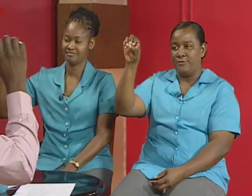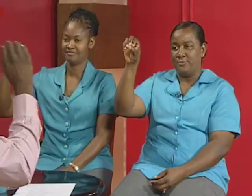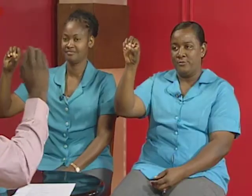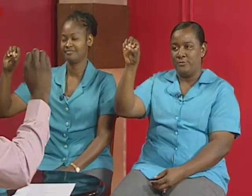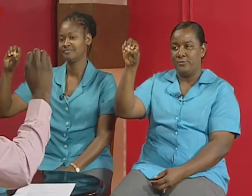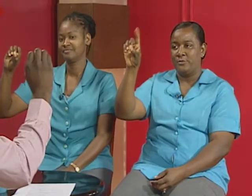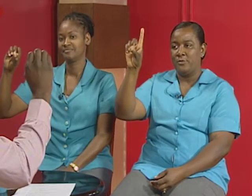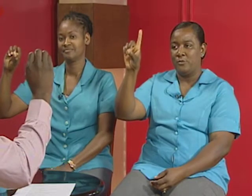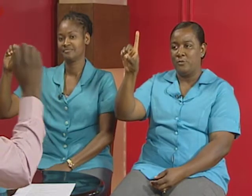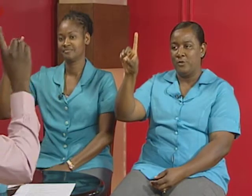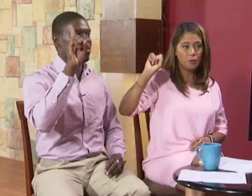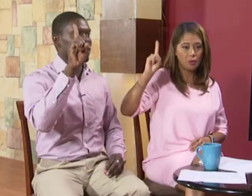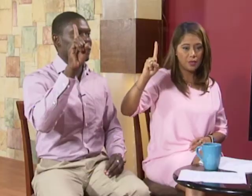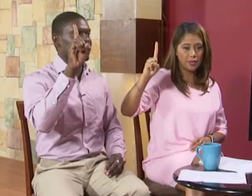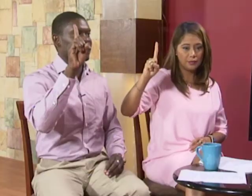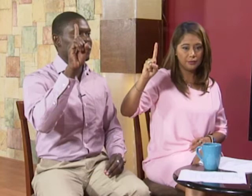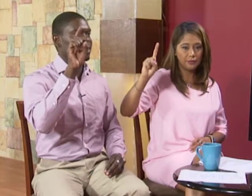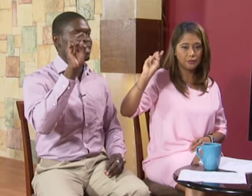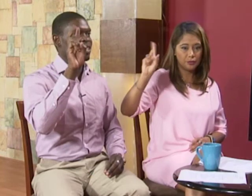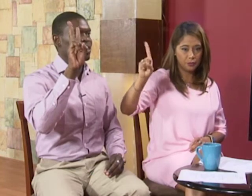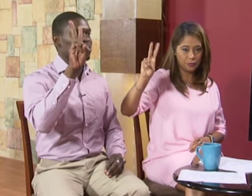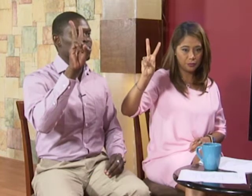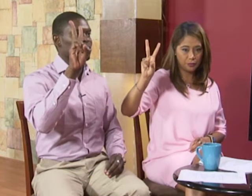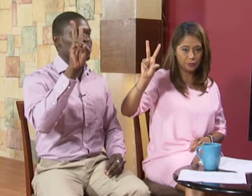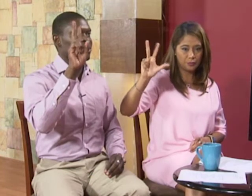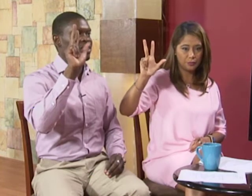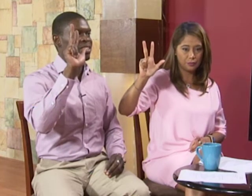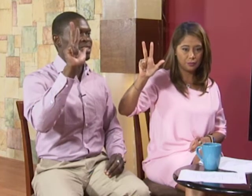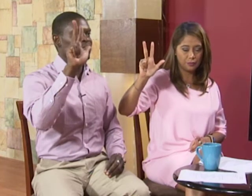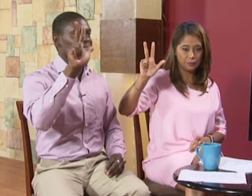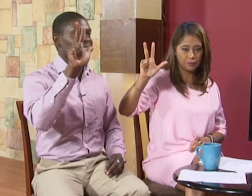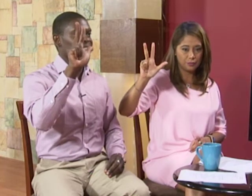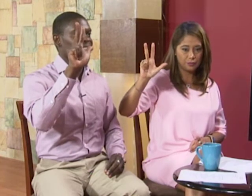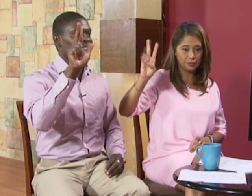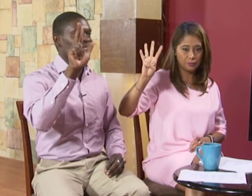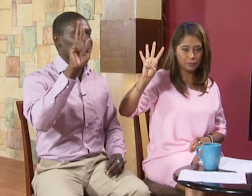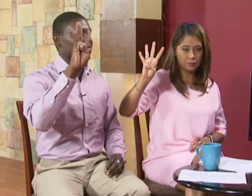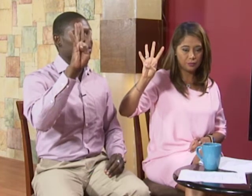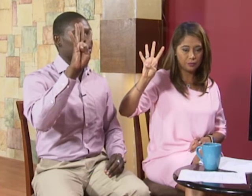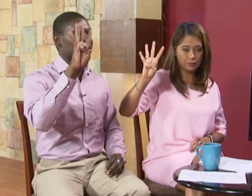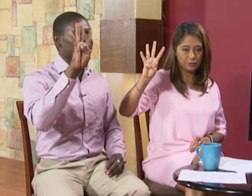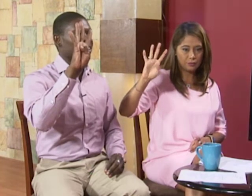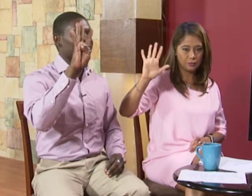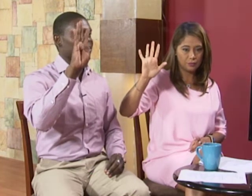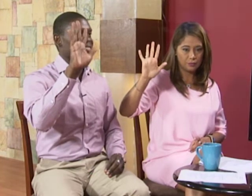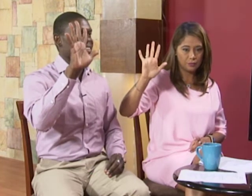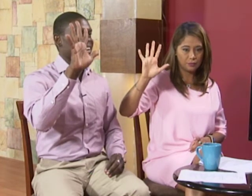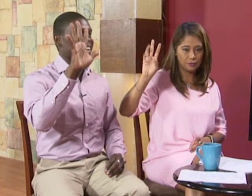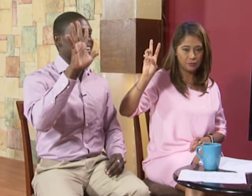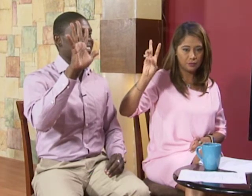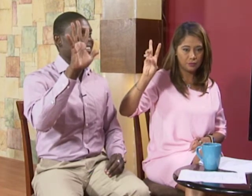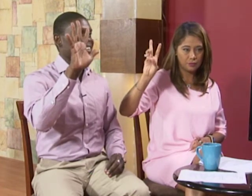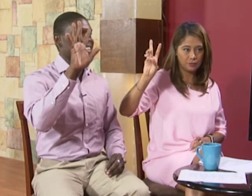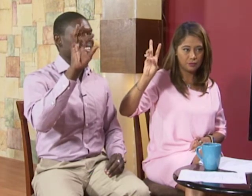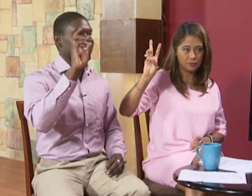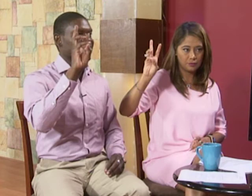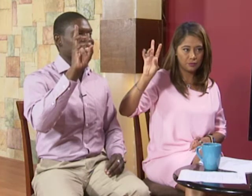one one two three four five six six